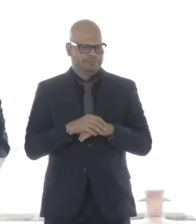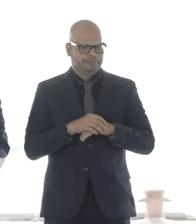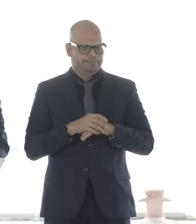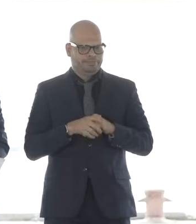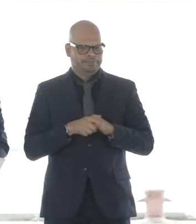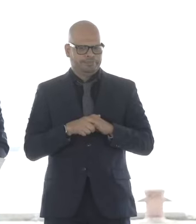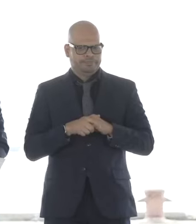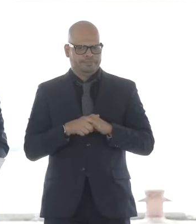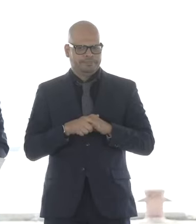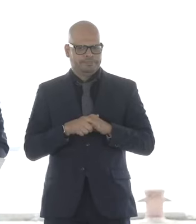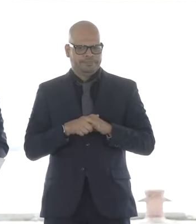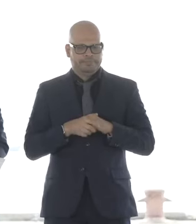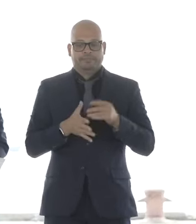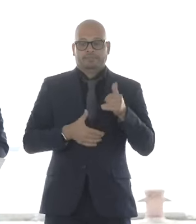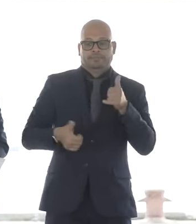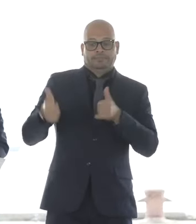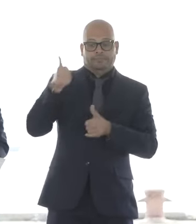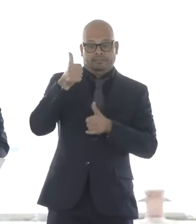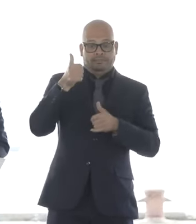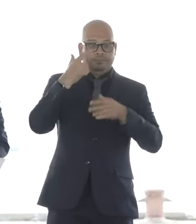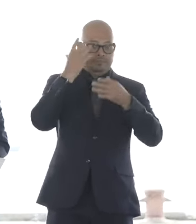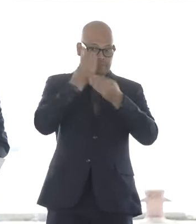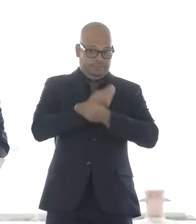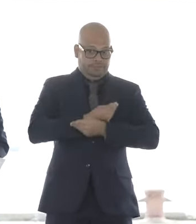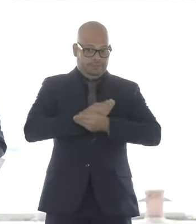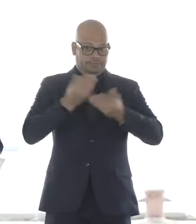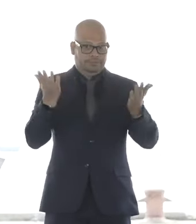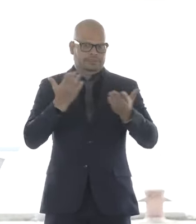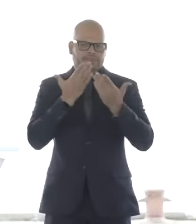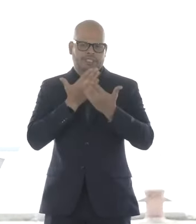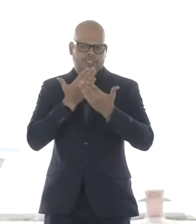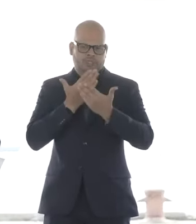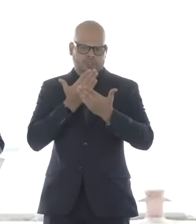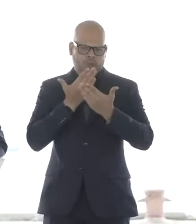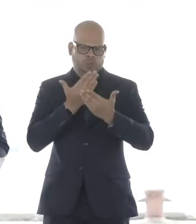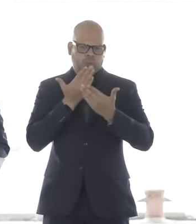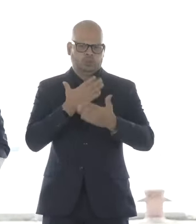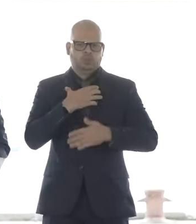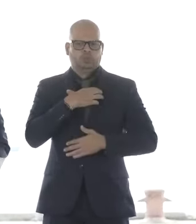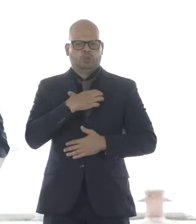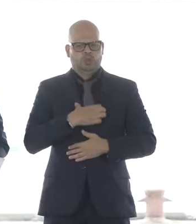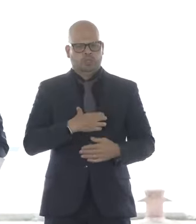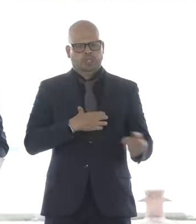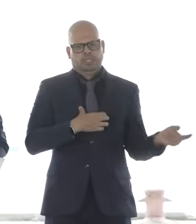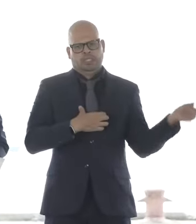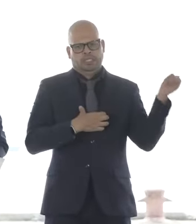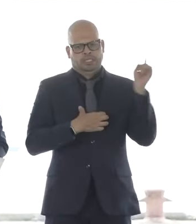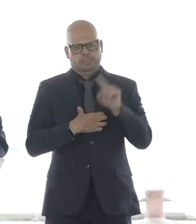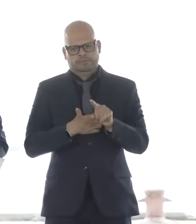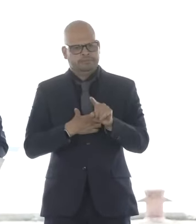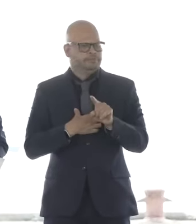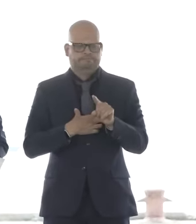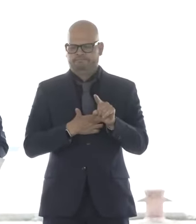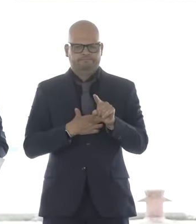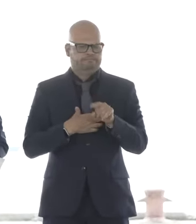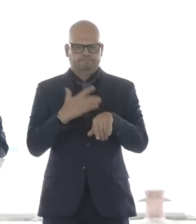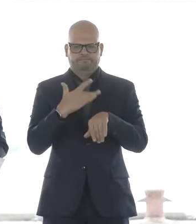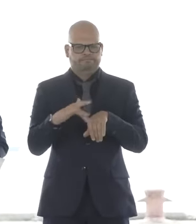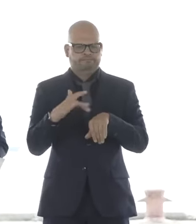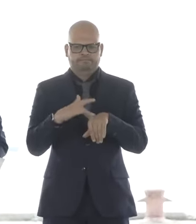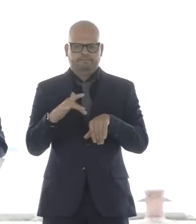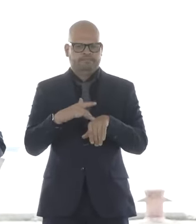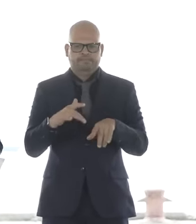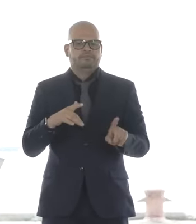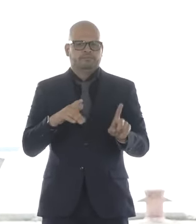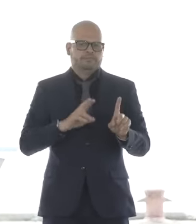regards. She wishes she could be here for today's celebration. This is an extraordinary time at MarEd and throughout the Department of Transportation as we work to provide the